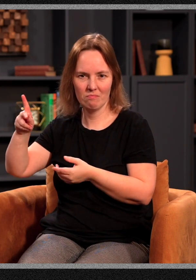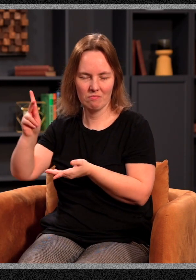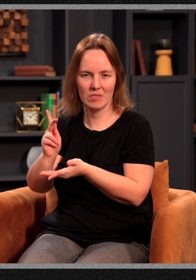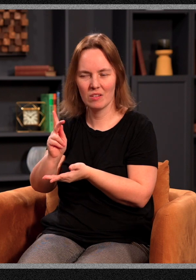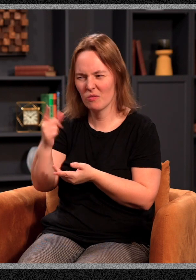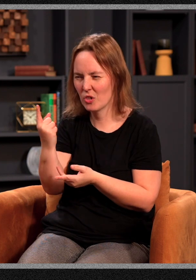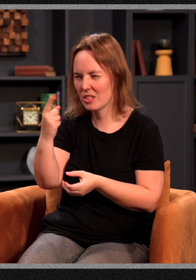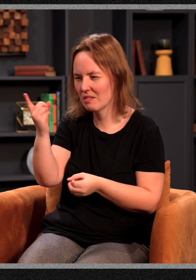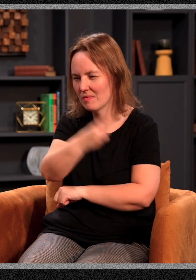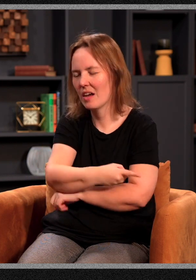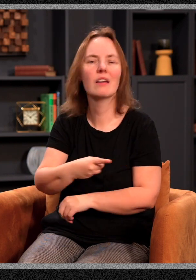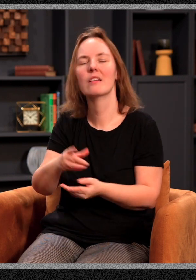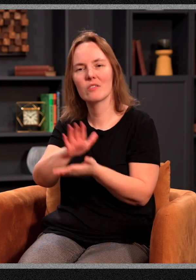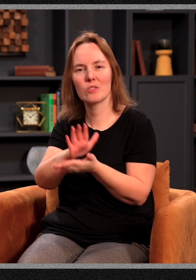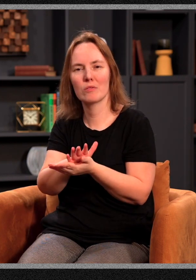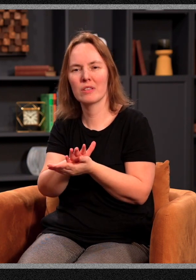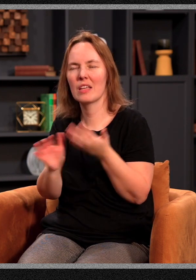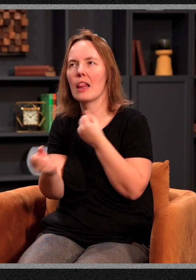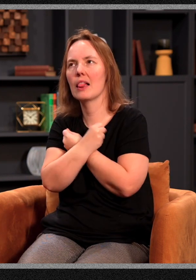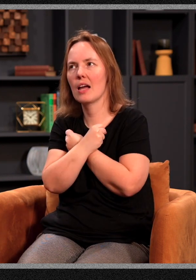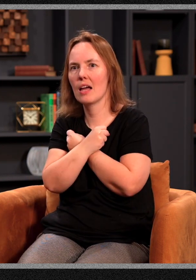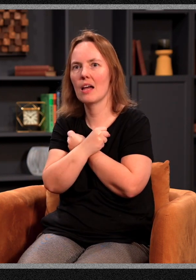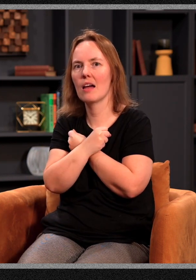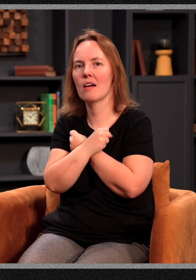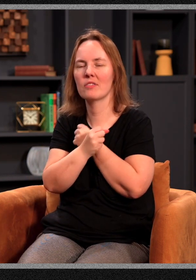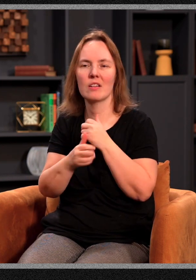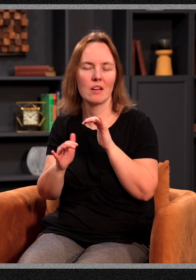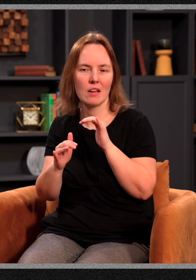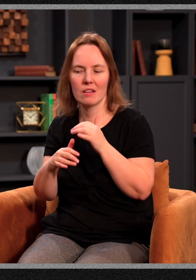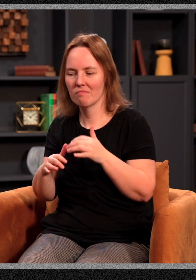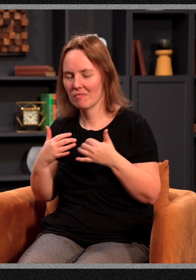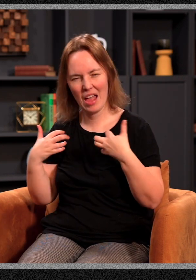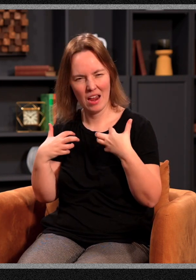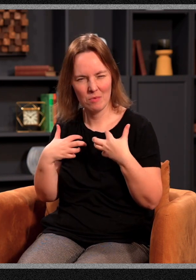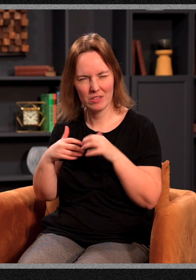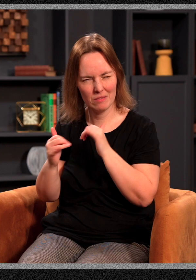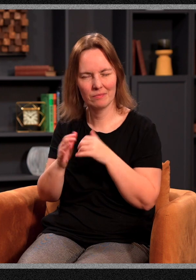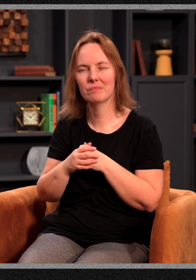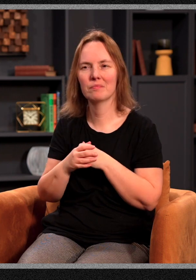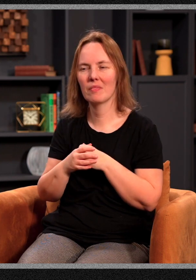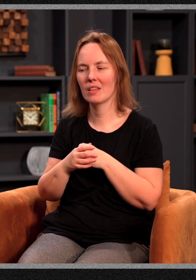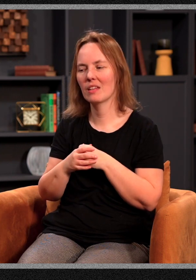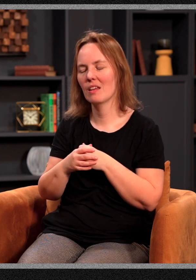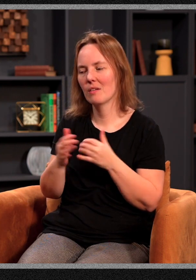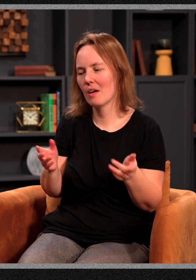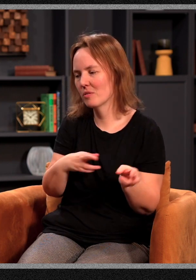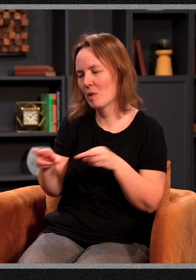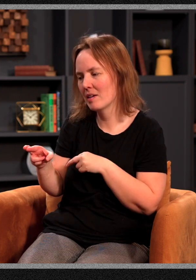loved little animals, playing with dinosaurs and all that kind of stuff. And I'm just standing in line waiting to collect him. And there was one father in front of me. I just happened to be second